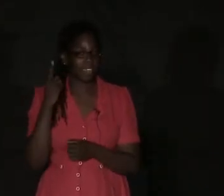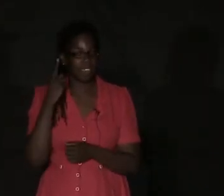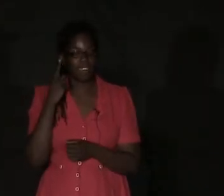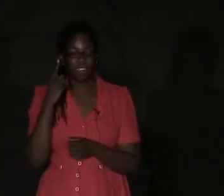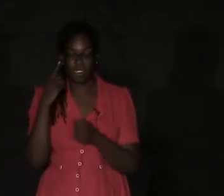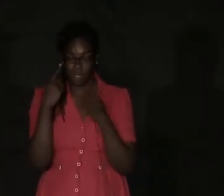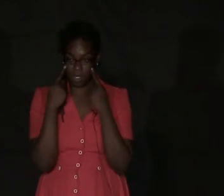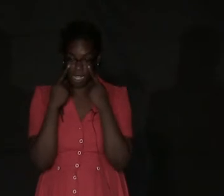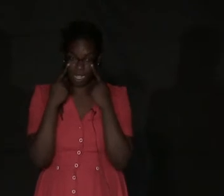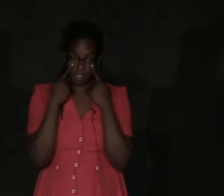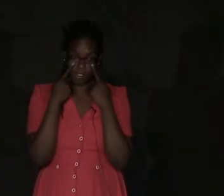hear is with their eyes.